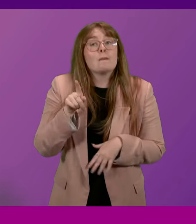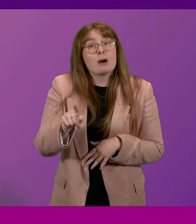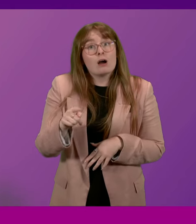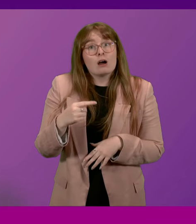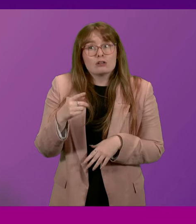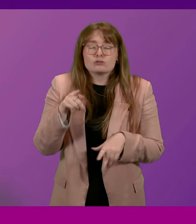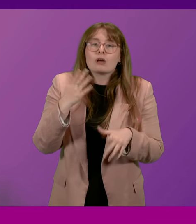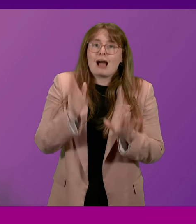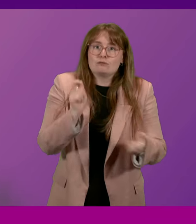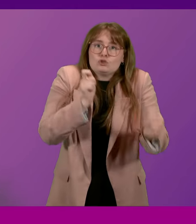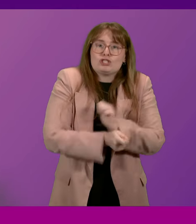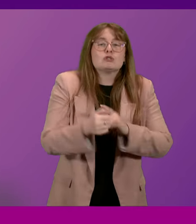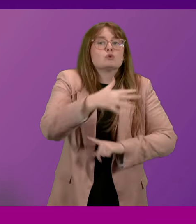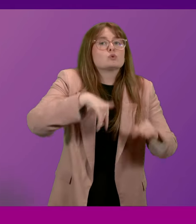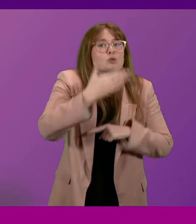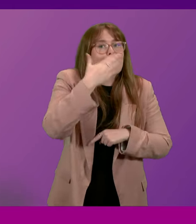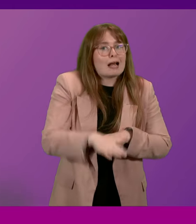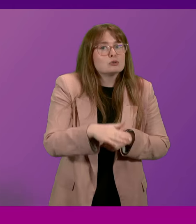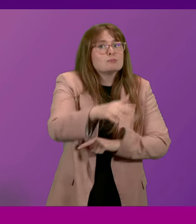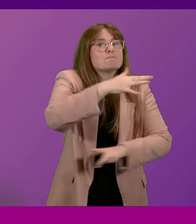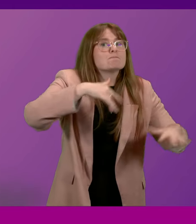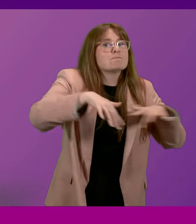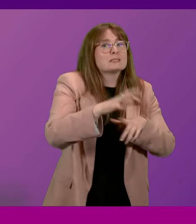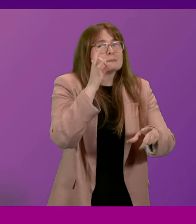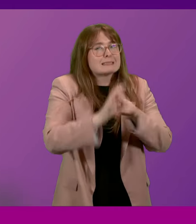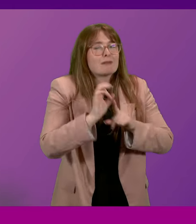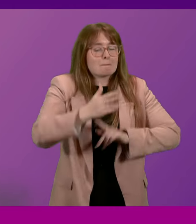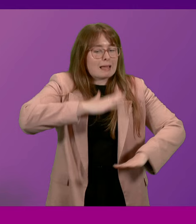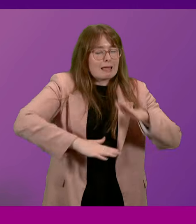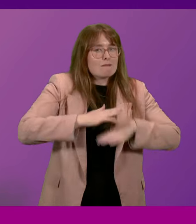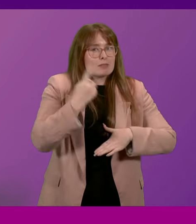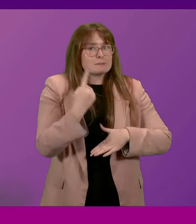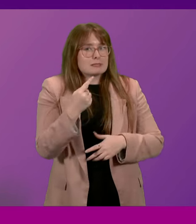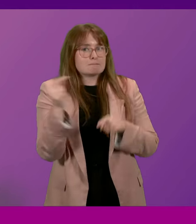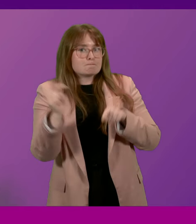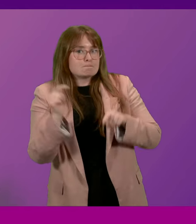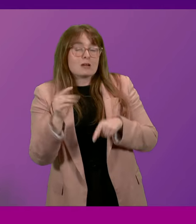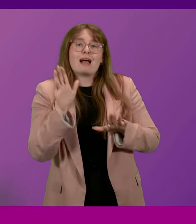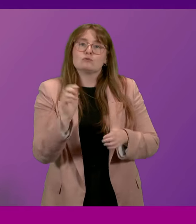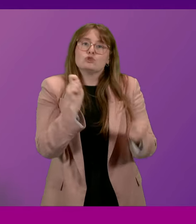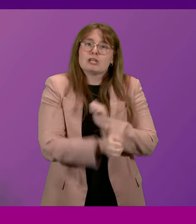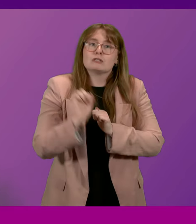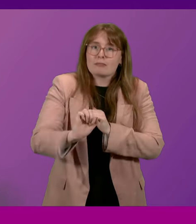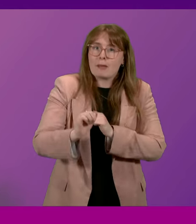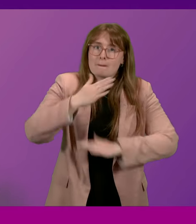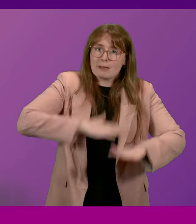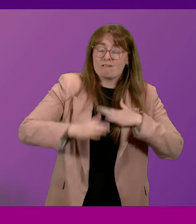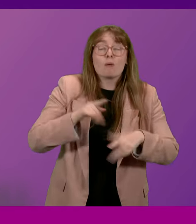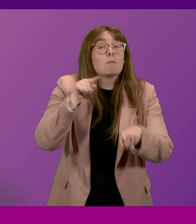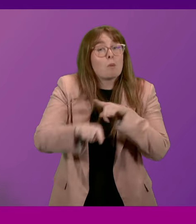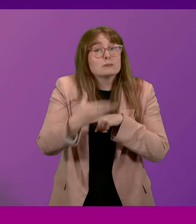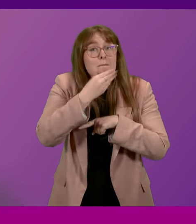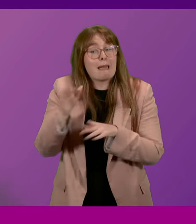it's only by changing social attitudes and specific behaviours of those that perpetrate domestic violence, the vast majority of whom are men,